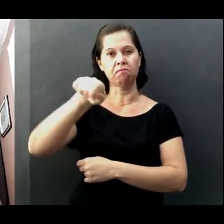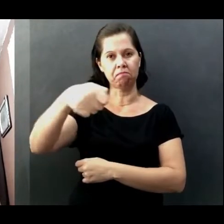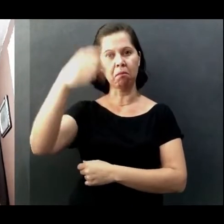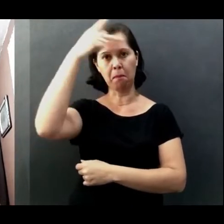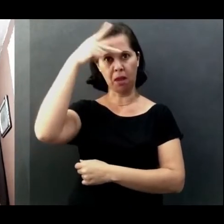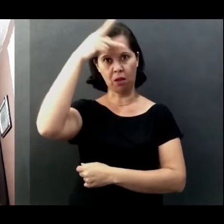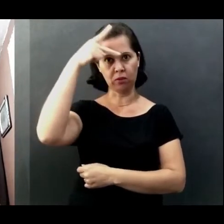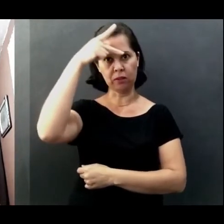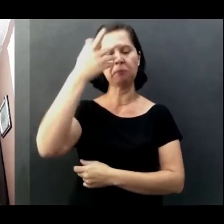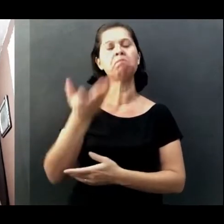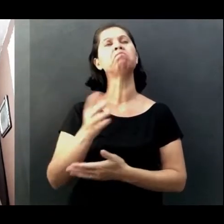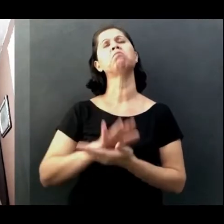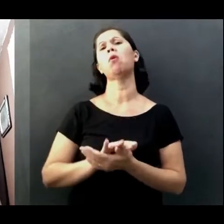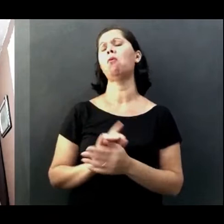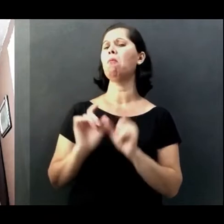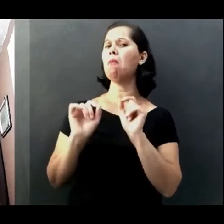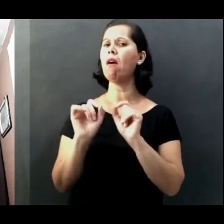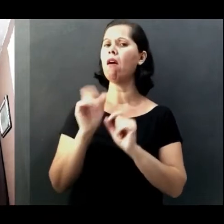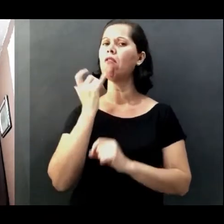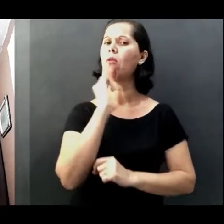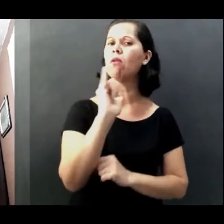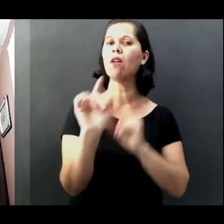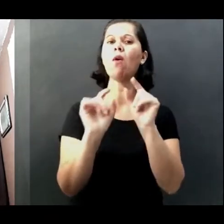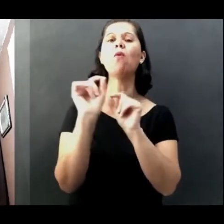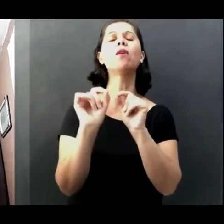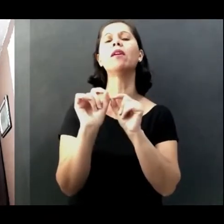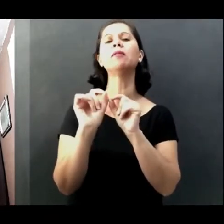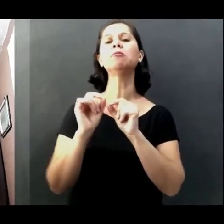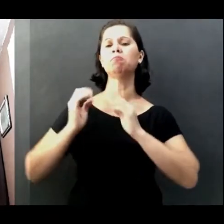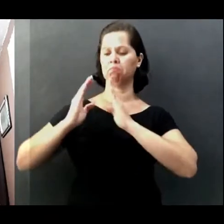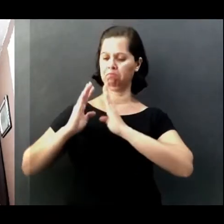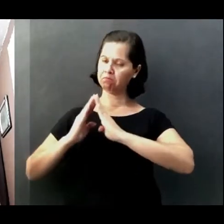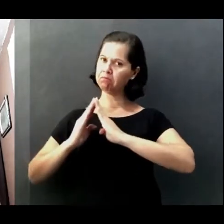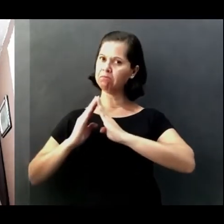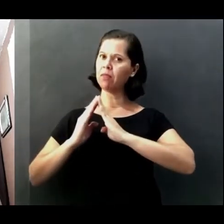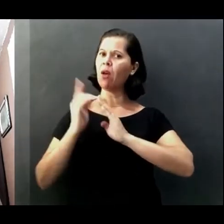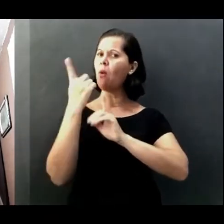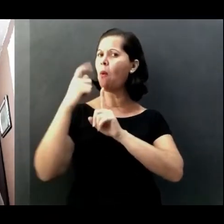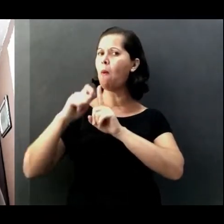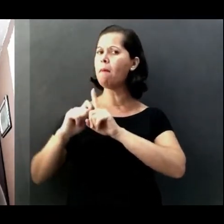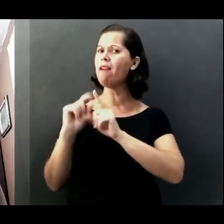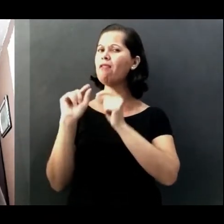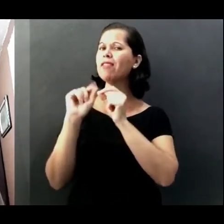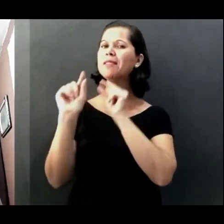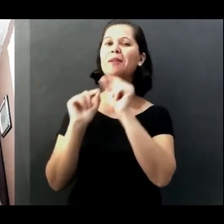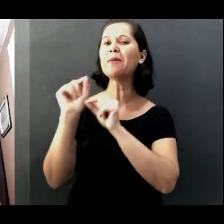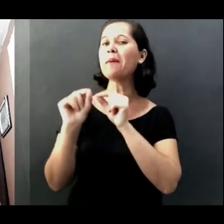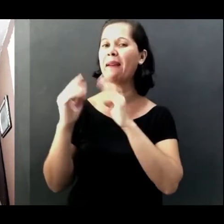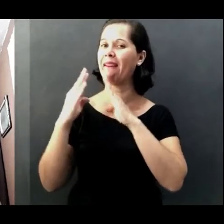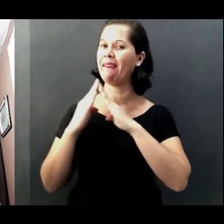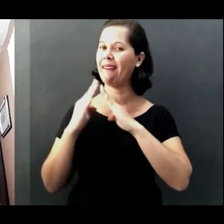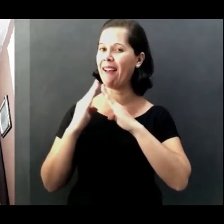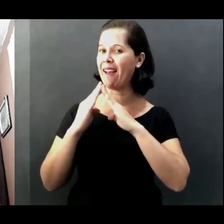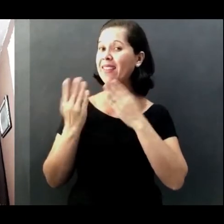I want to tell you what I did within this month straight at home. And on these days too, which are three more days